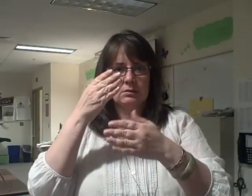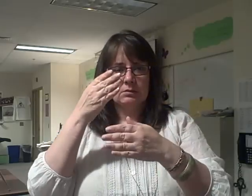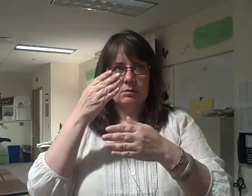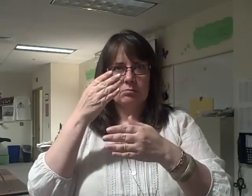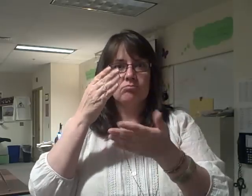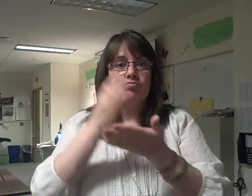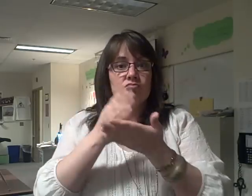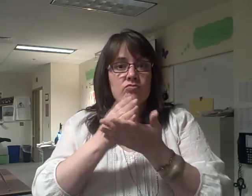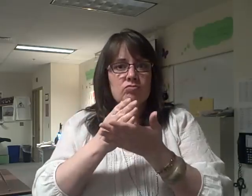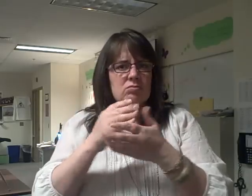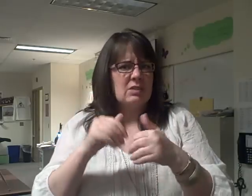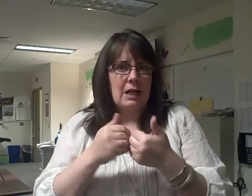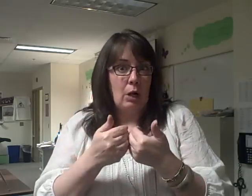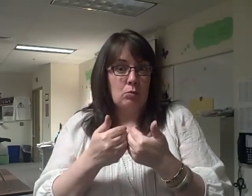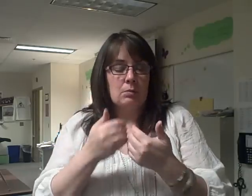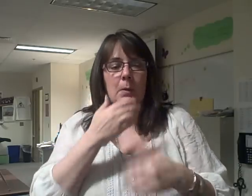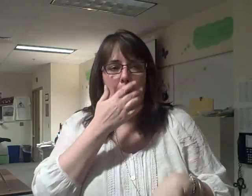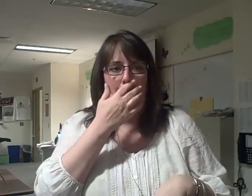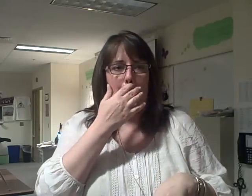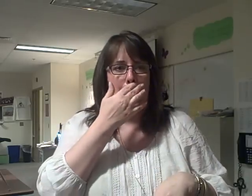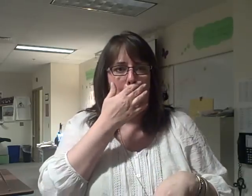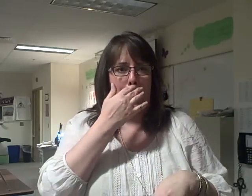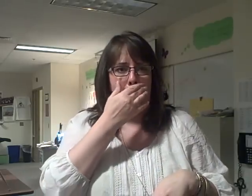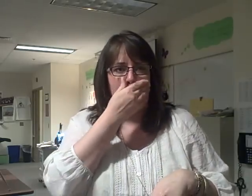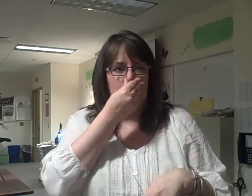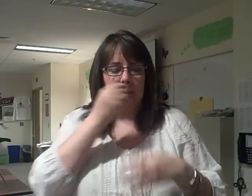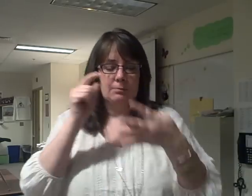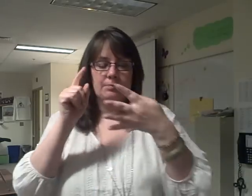Well, I hear it all on me, yes